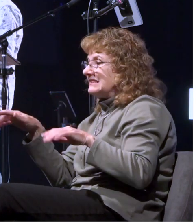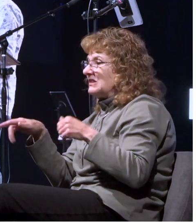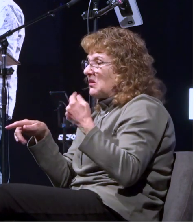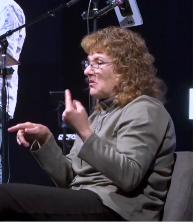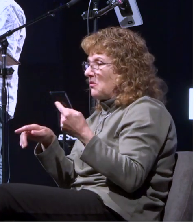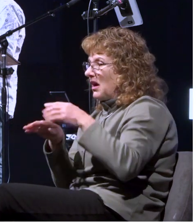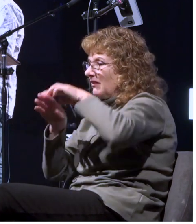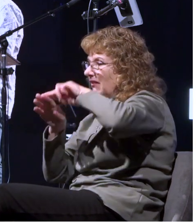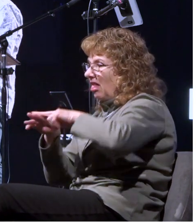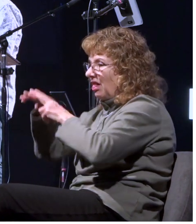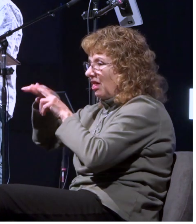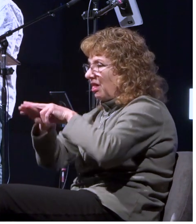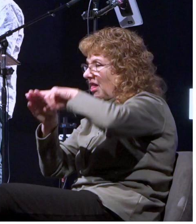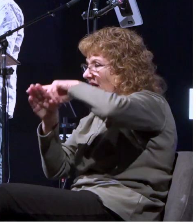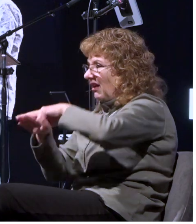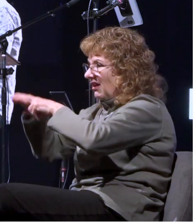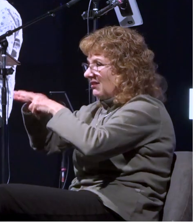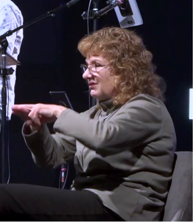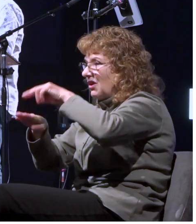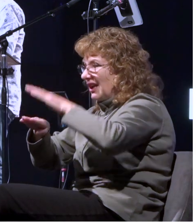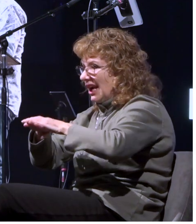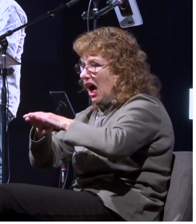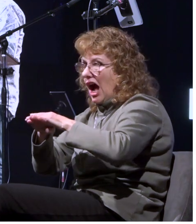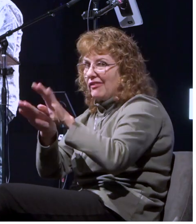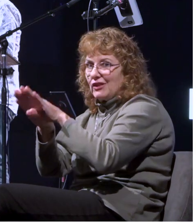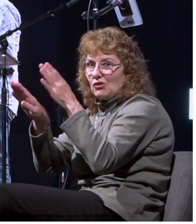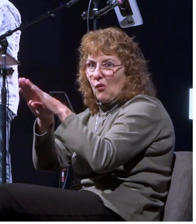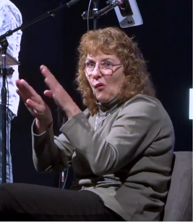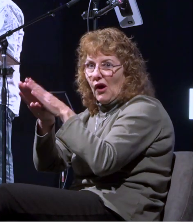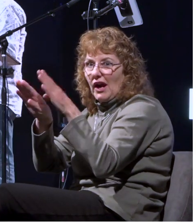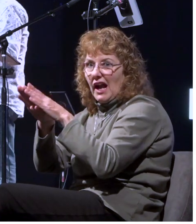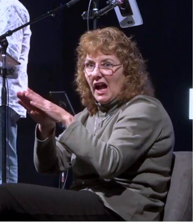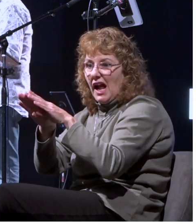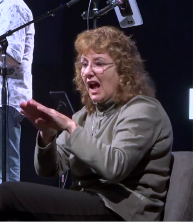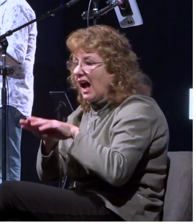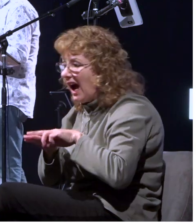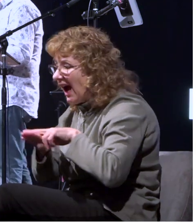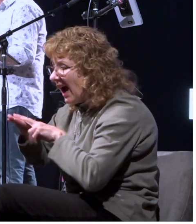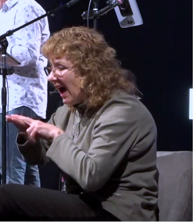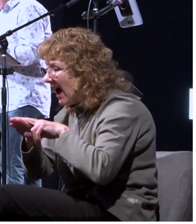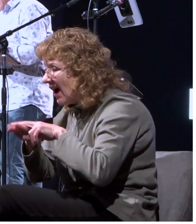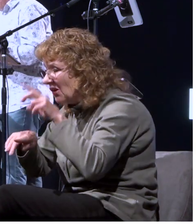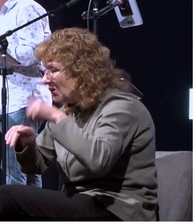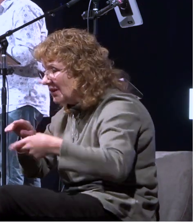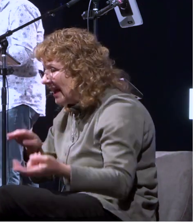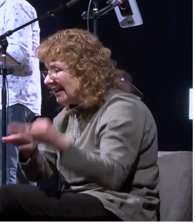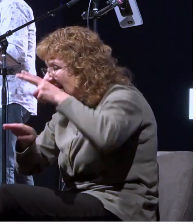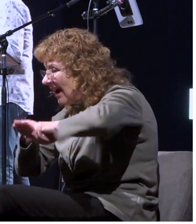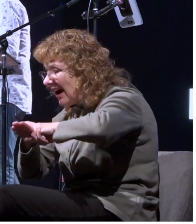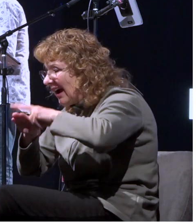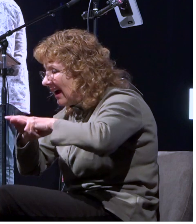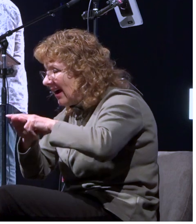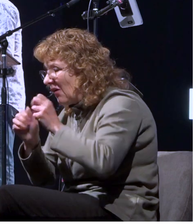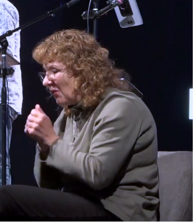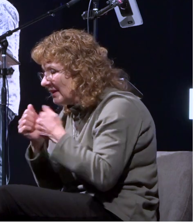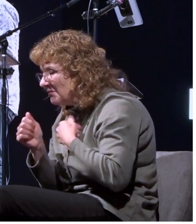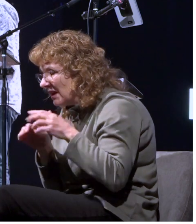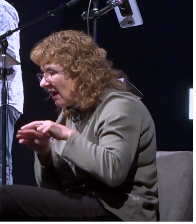door and her buddy can't get on the door and so he's just yeah you get the thing and uh and so it was that they all